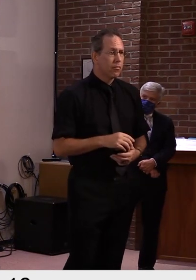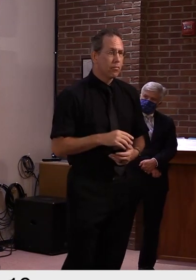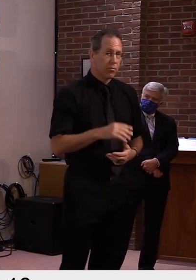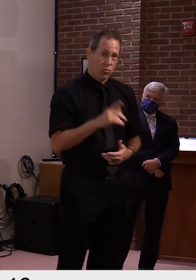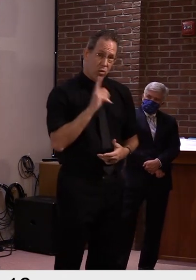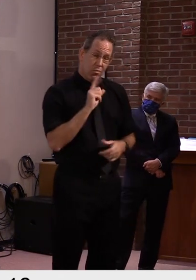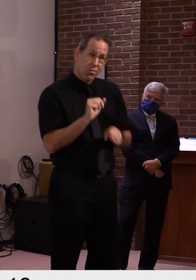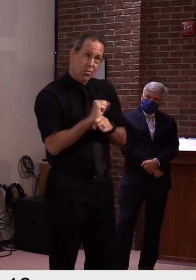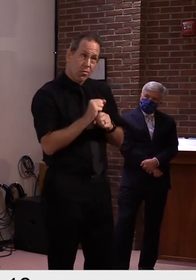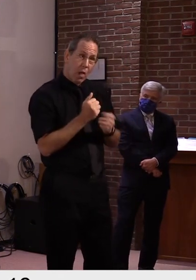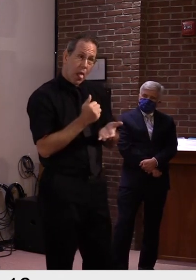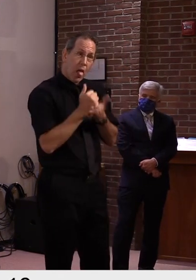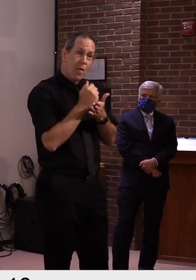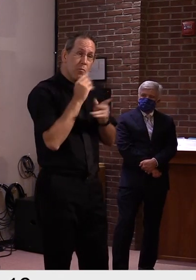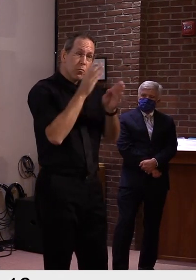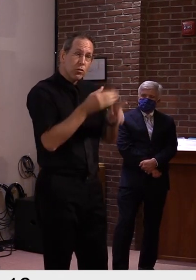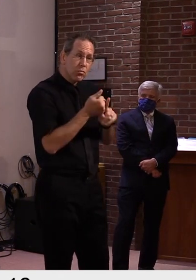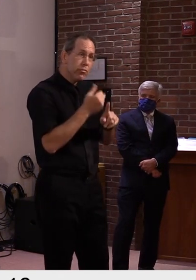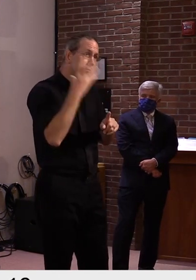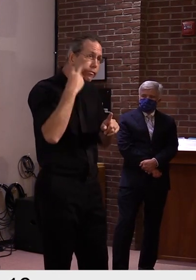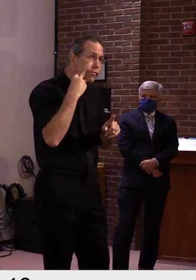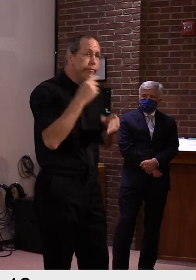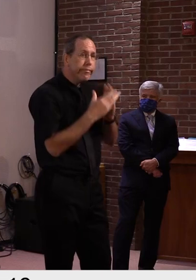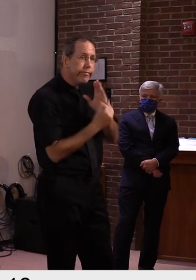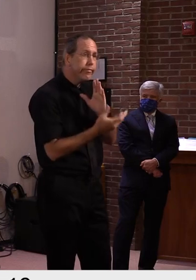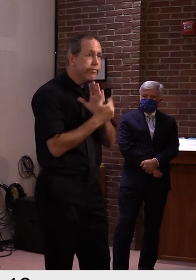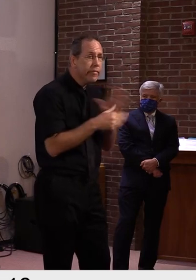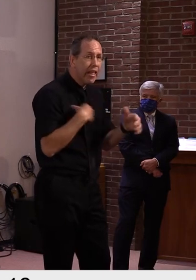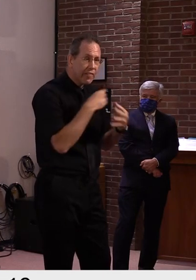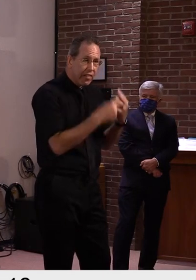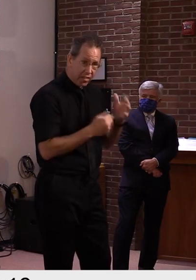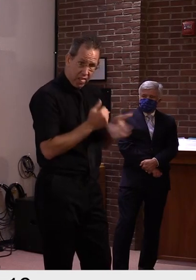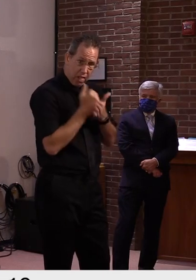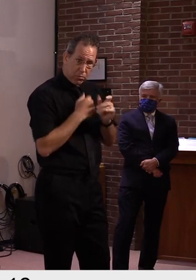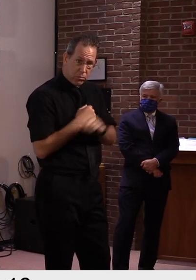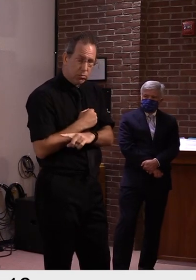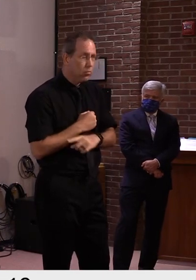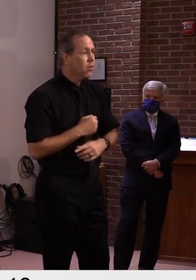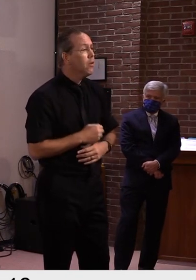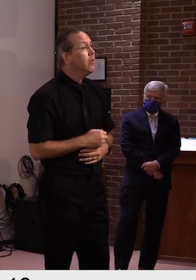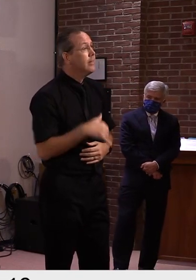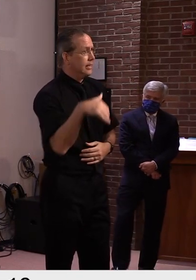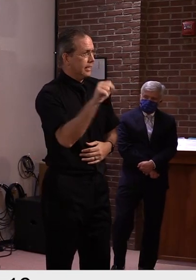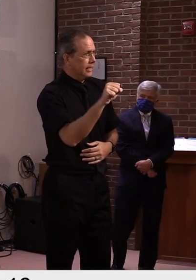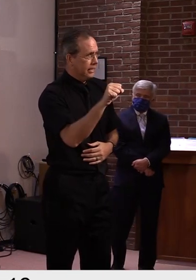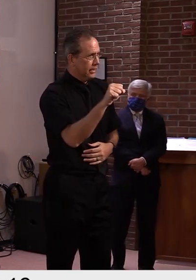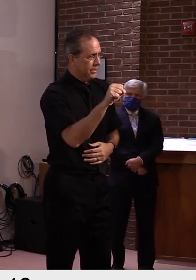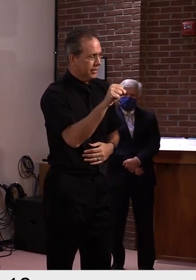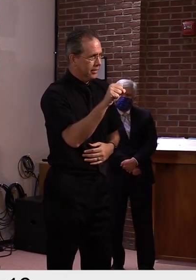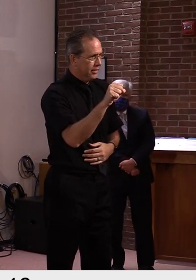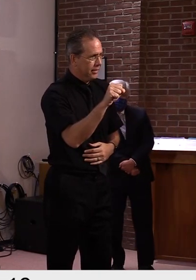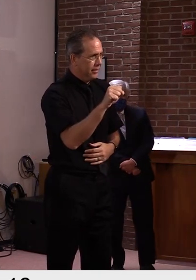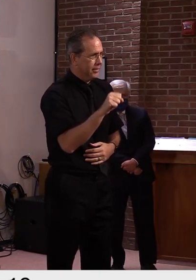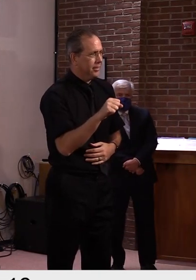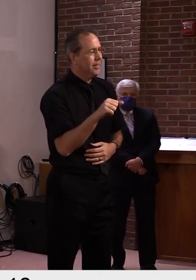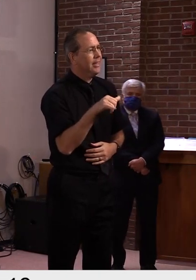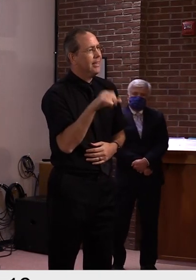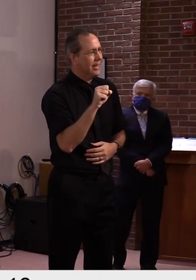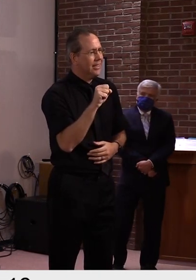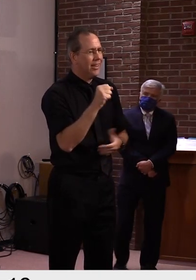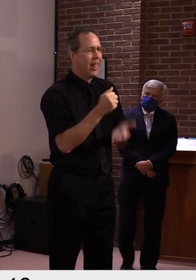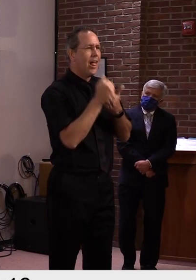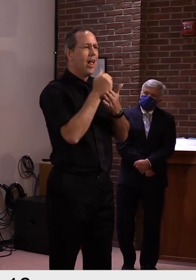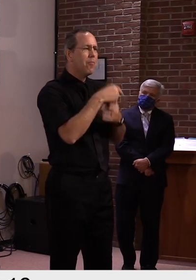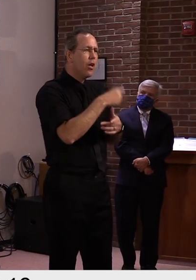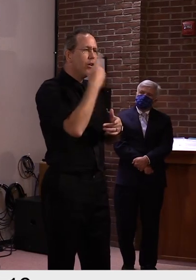Um, well, again, it certainly helps to understand the process, but I don't think that prohibits anyone, um, from,